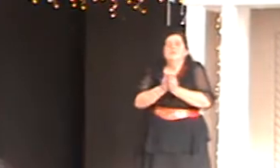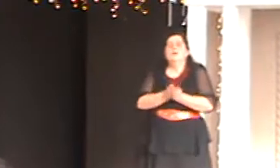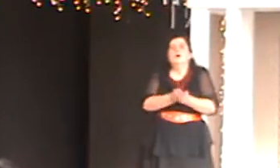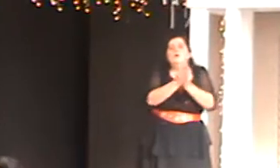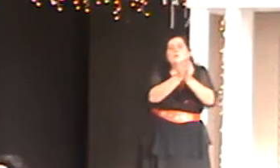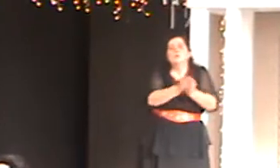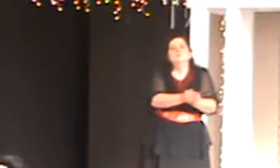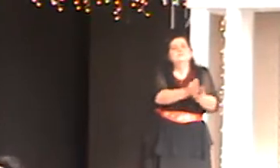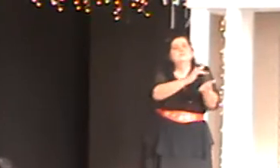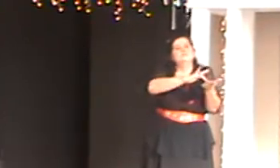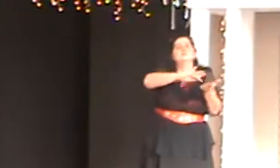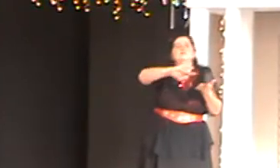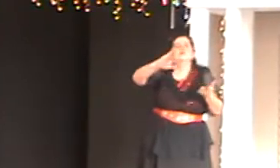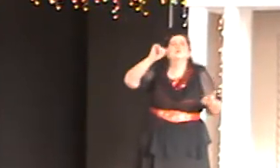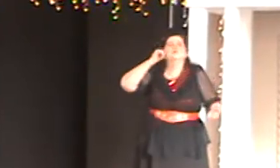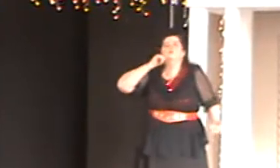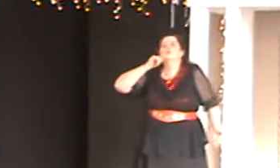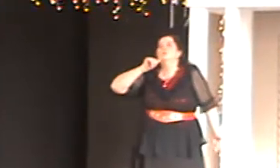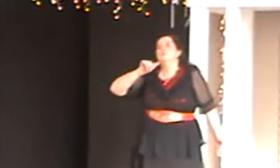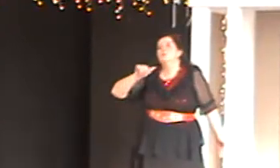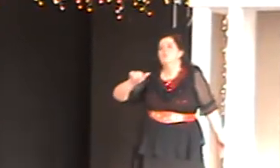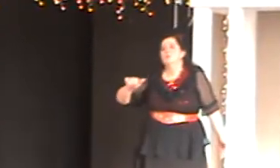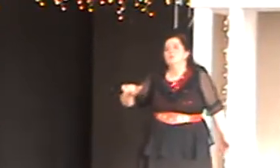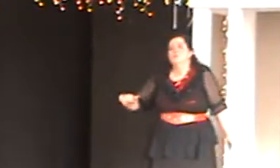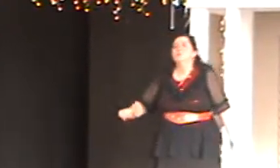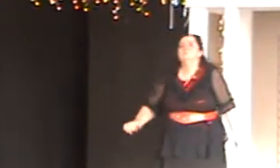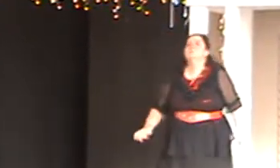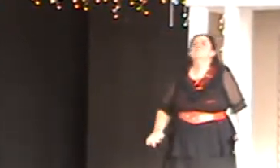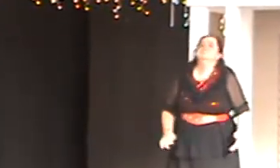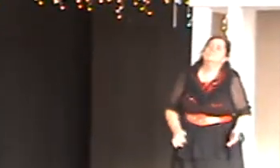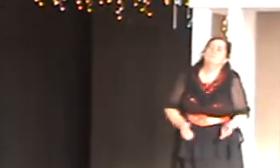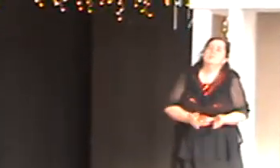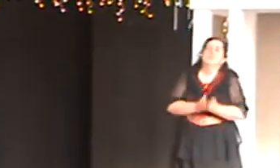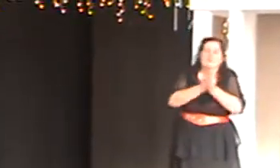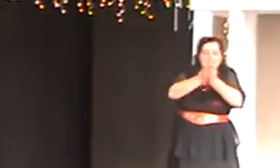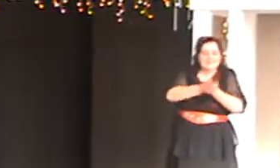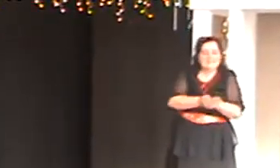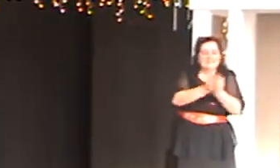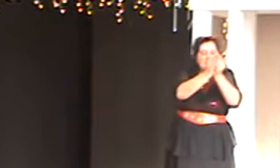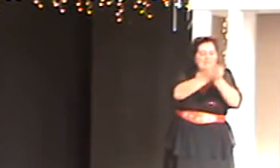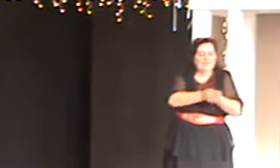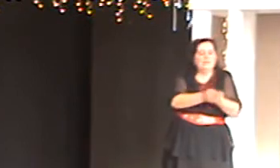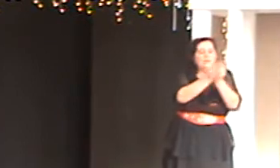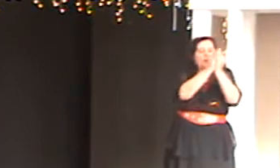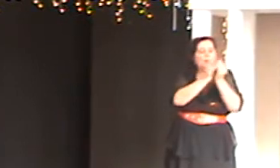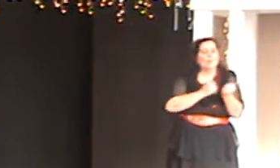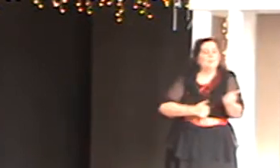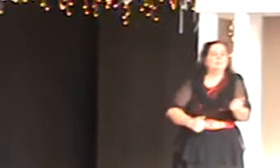lay down. breathe,